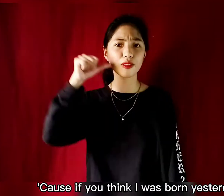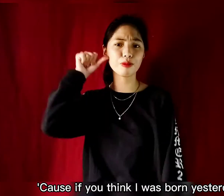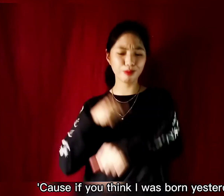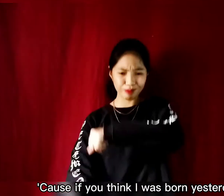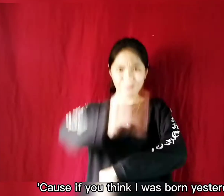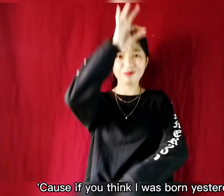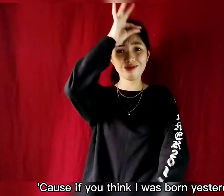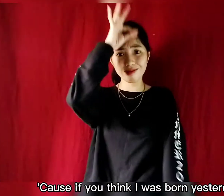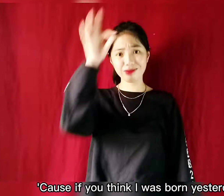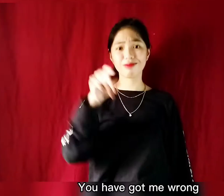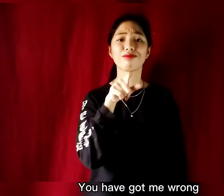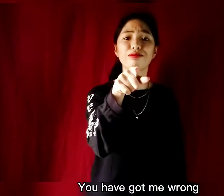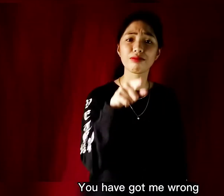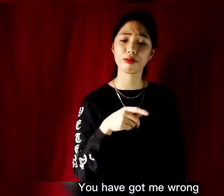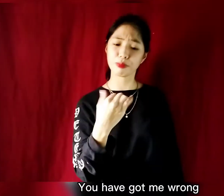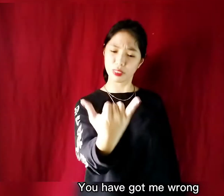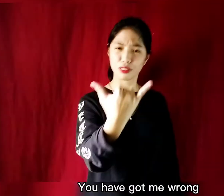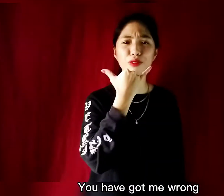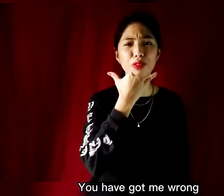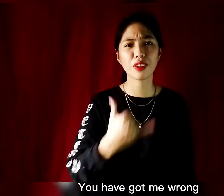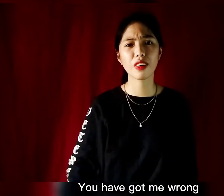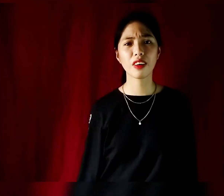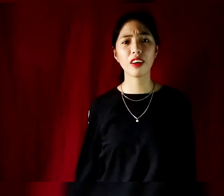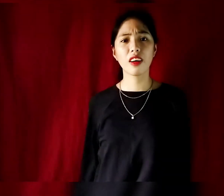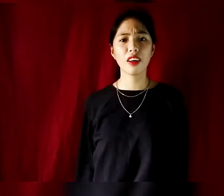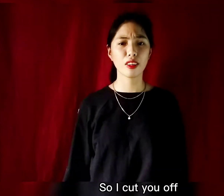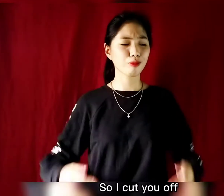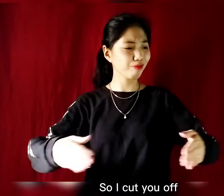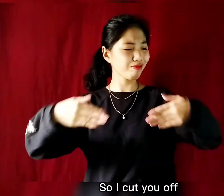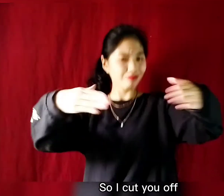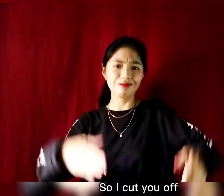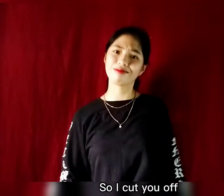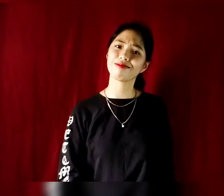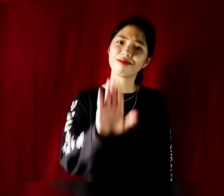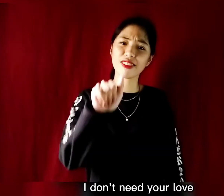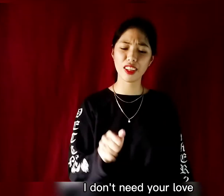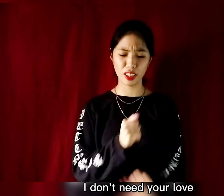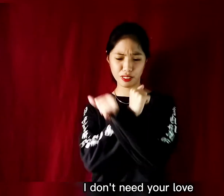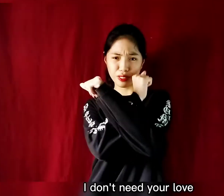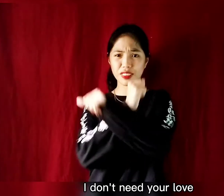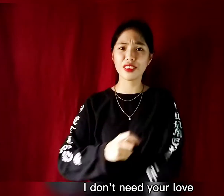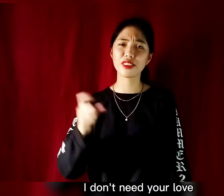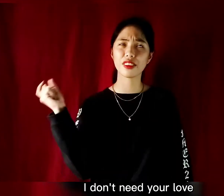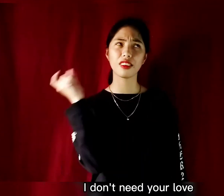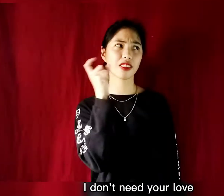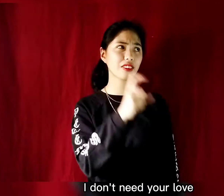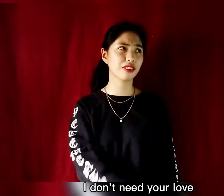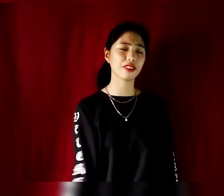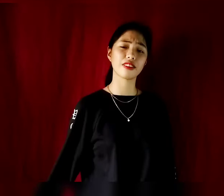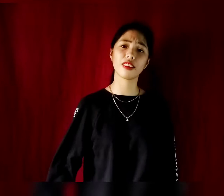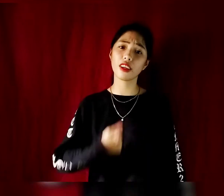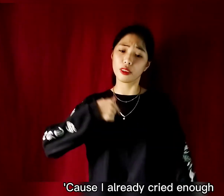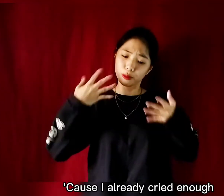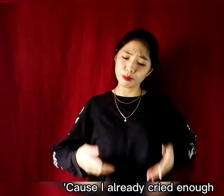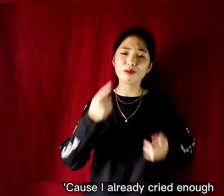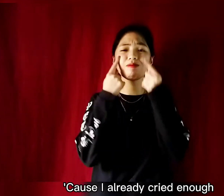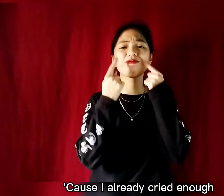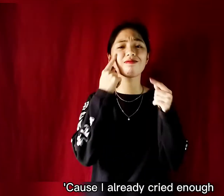I was born yesterday You have got me wrong So I'll cut you off I don't need your love Cause I already